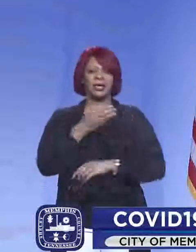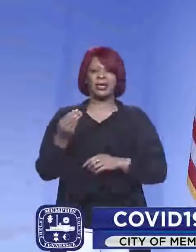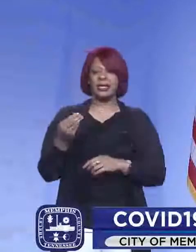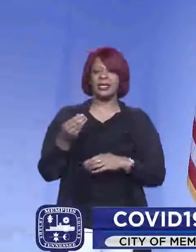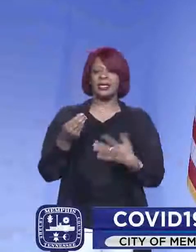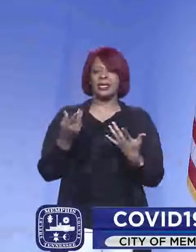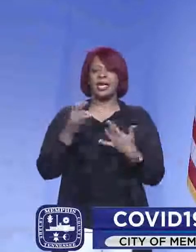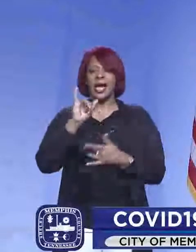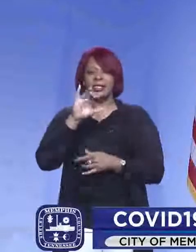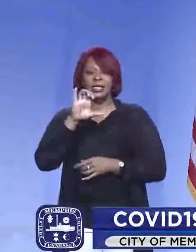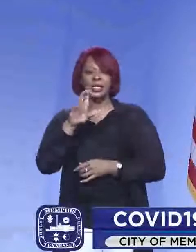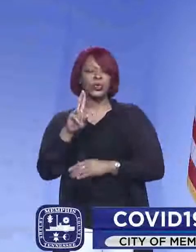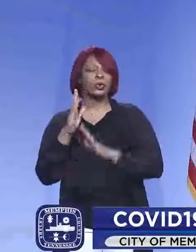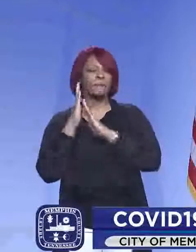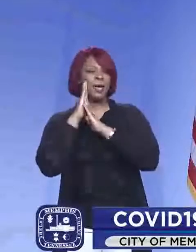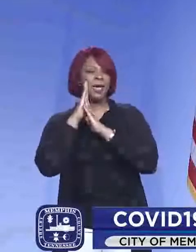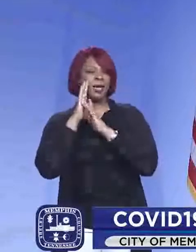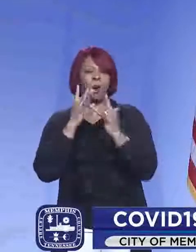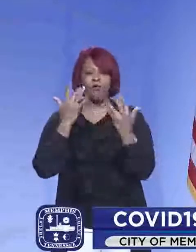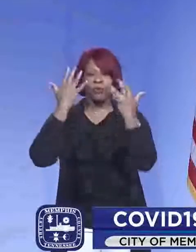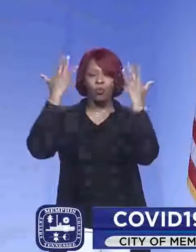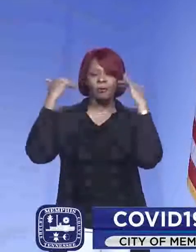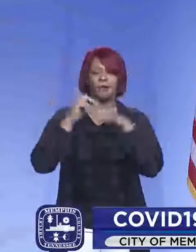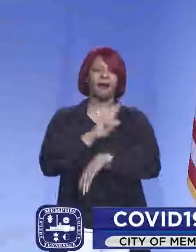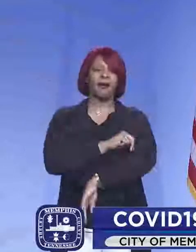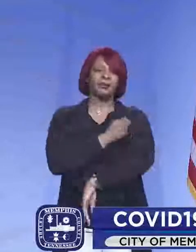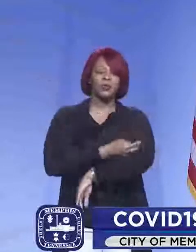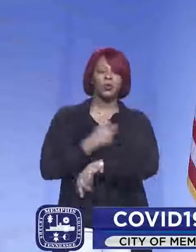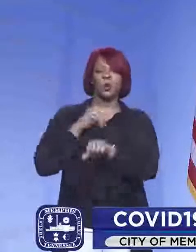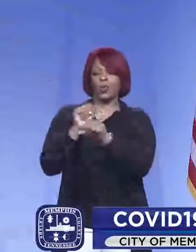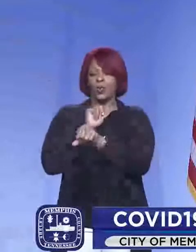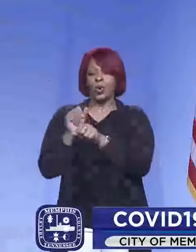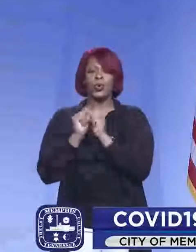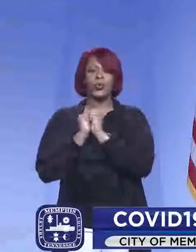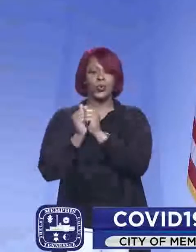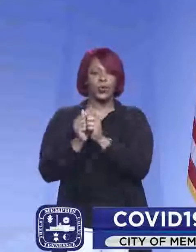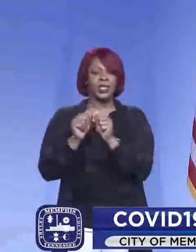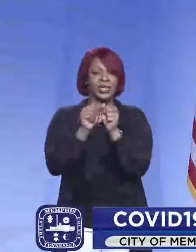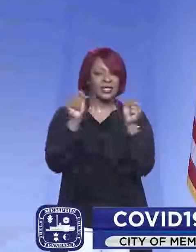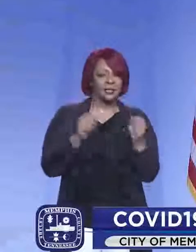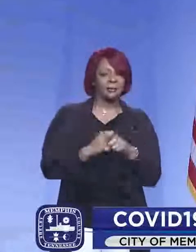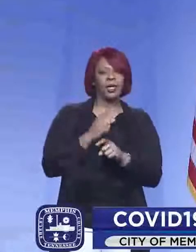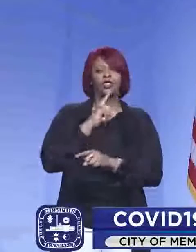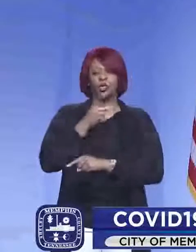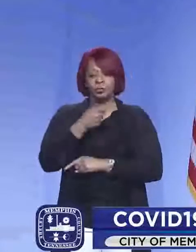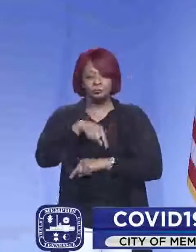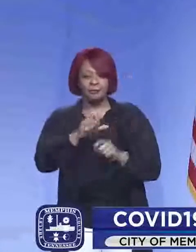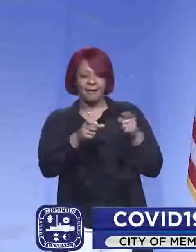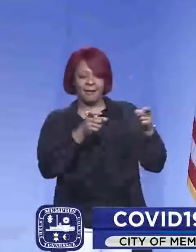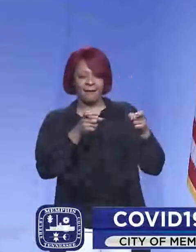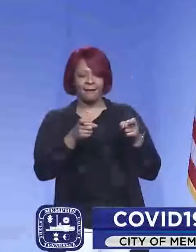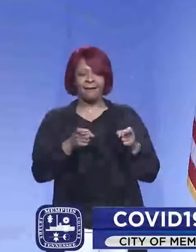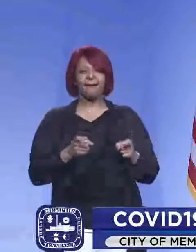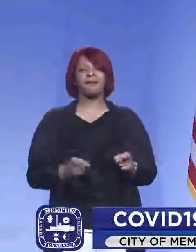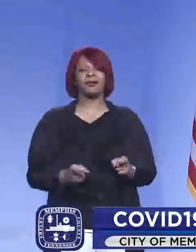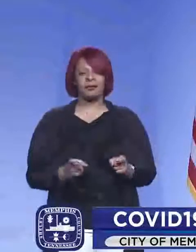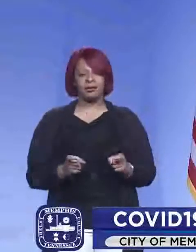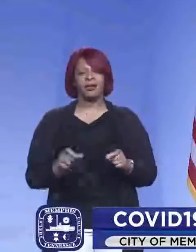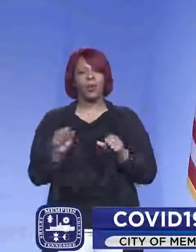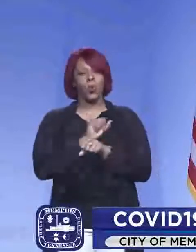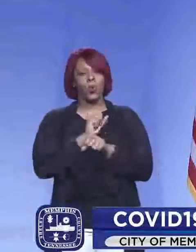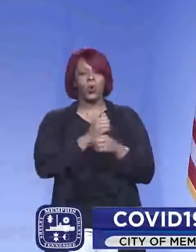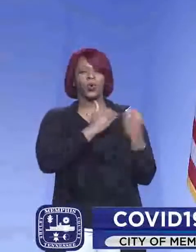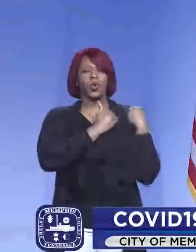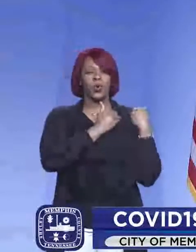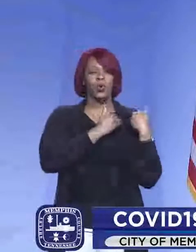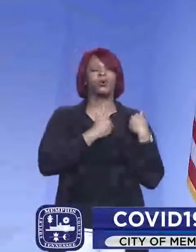intensive care unit beds being overwhelmed in the hospitals. And we were working with those systems to make sure that they could handle the workload.